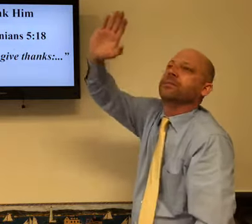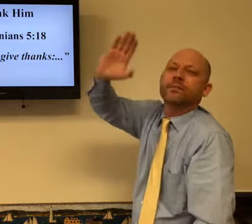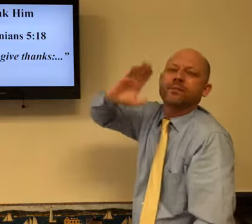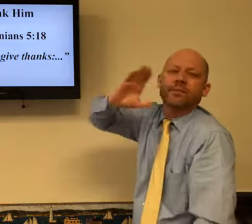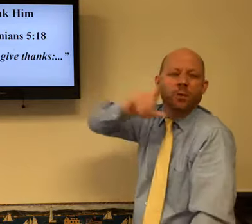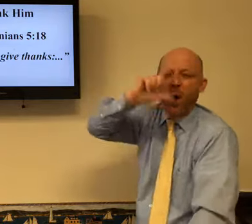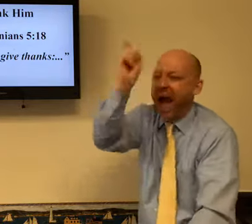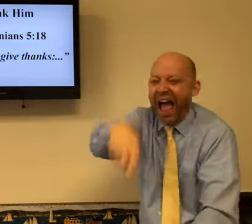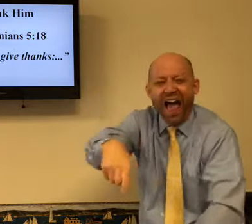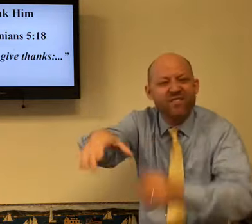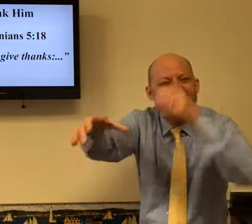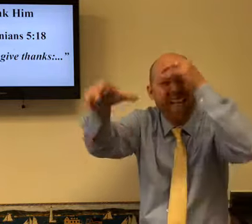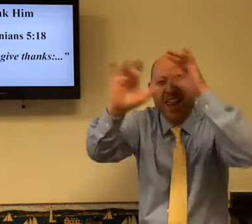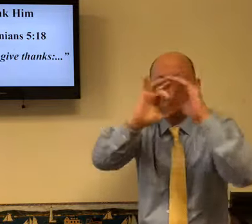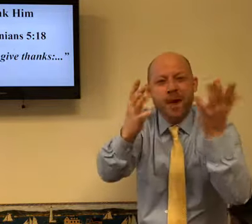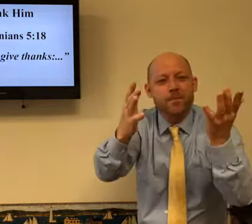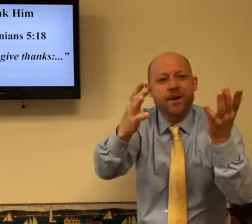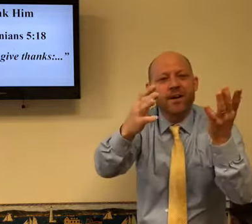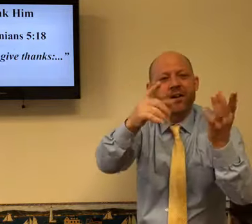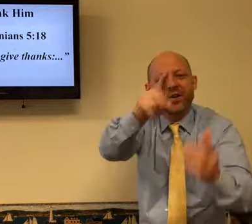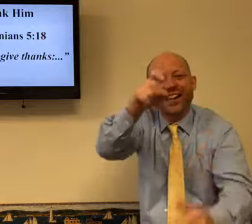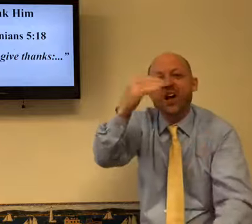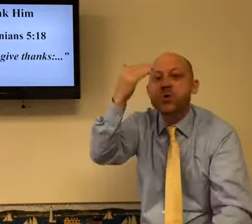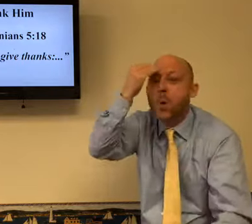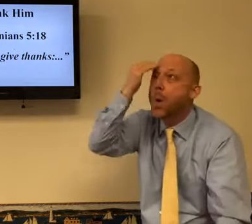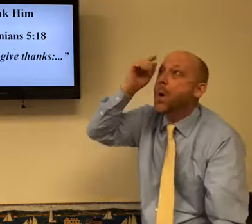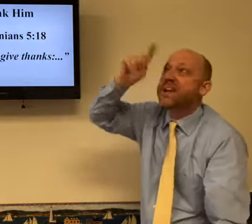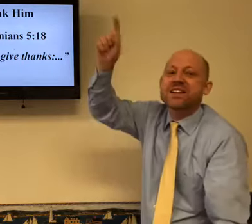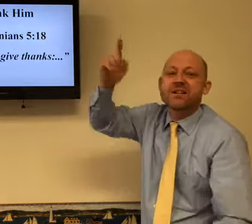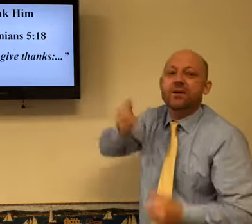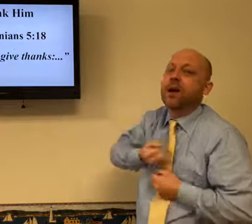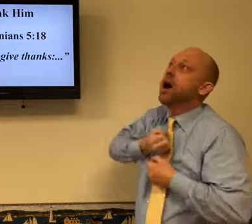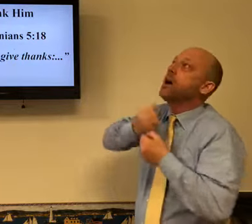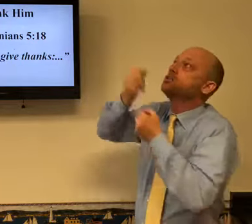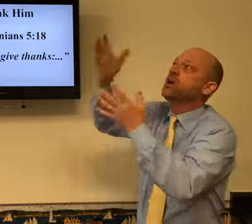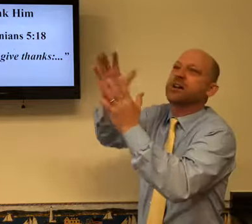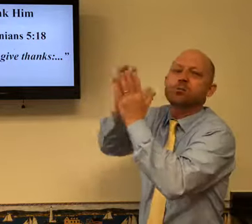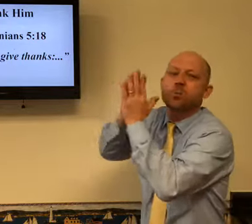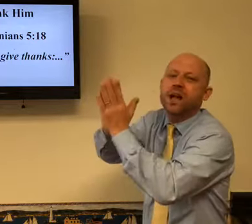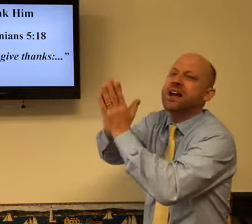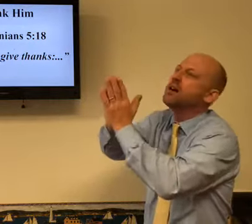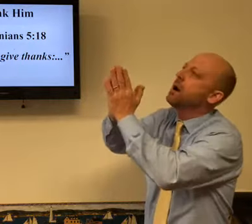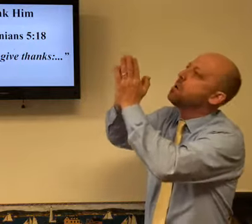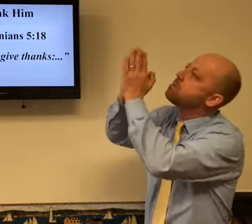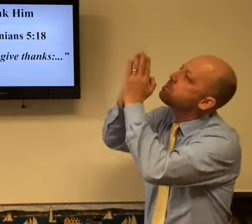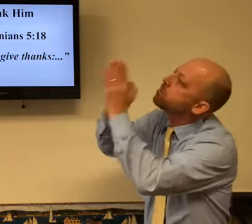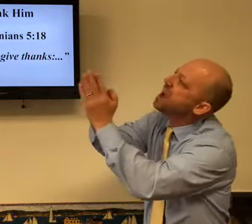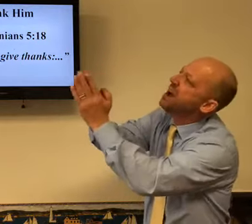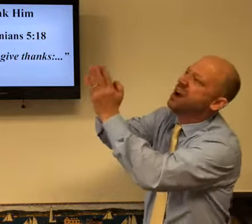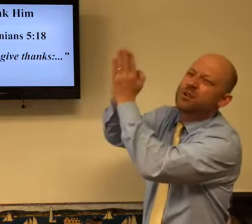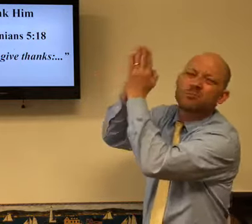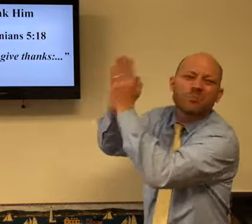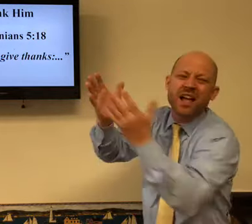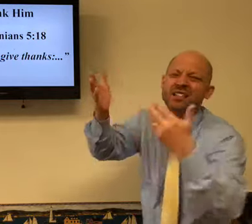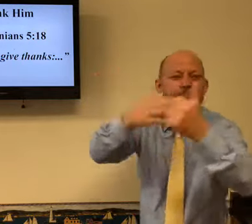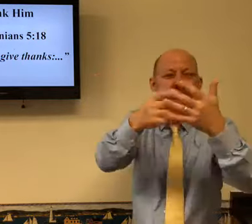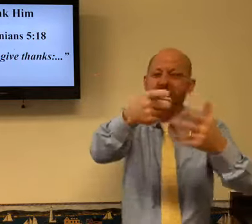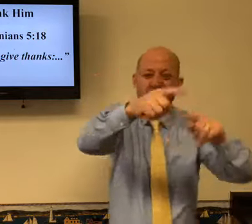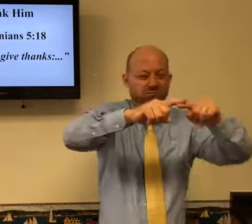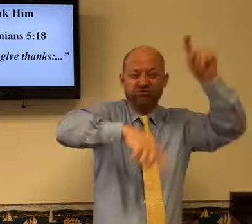Commune. Just the two of you. You don't have to know everything or be a scholar of the Bible. Just